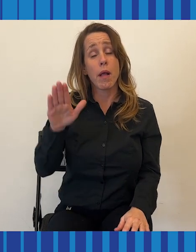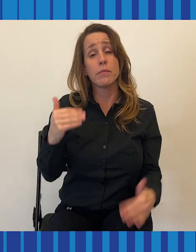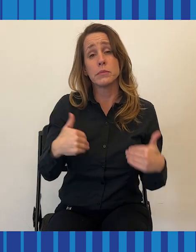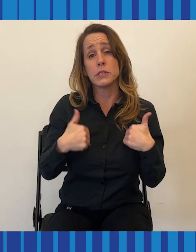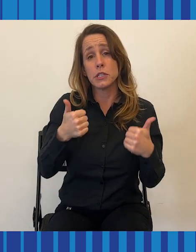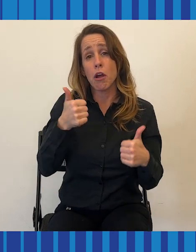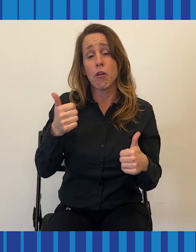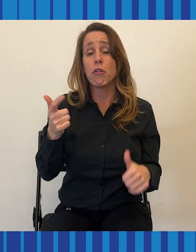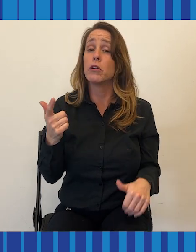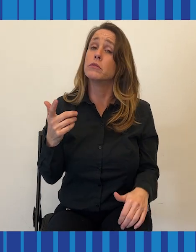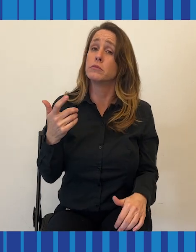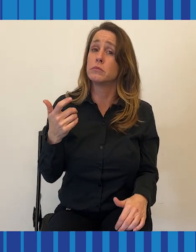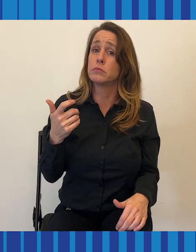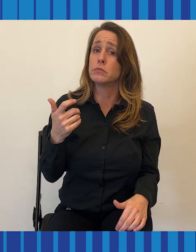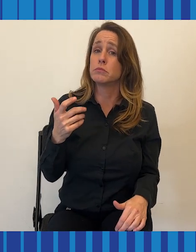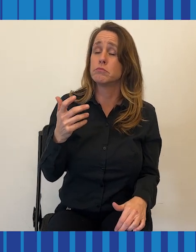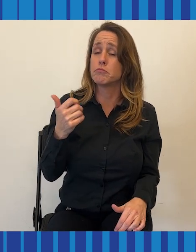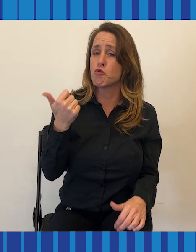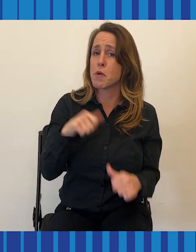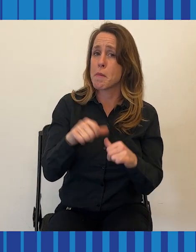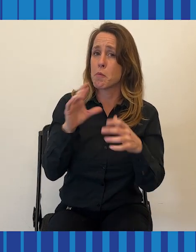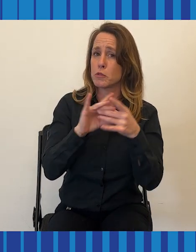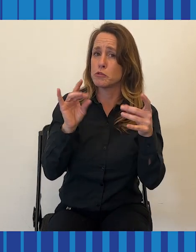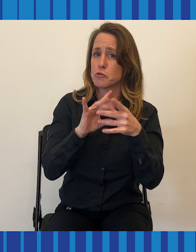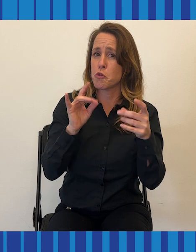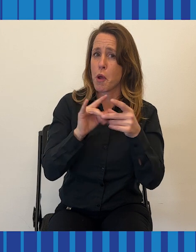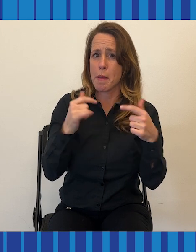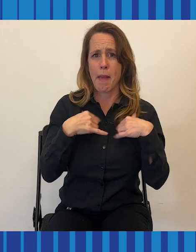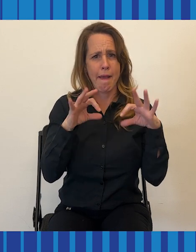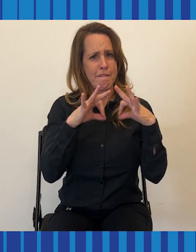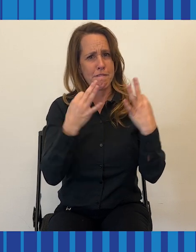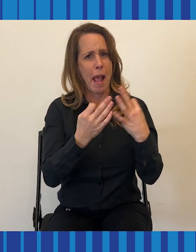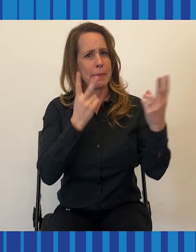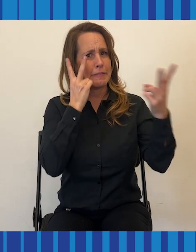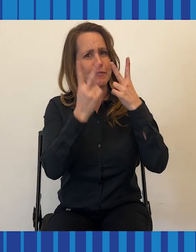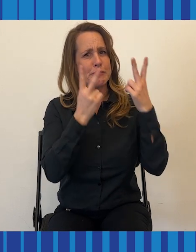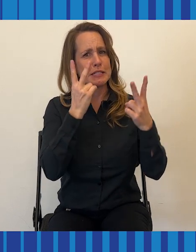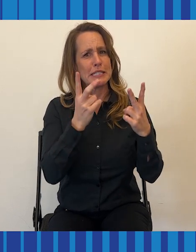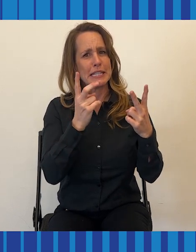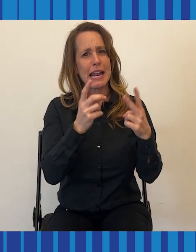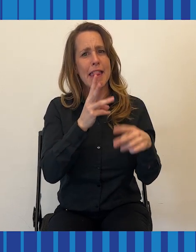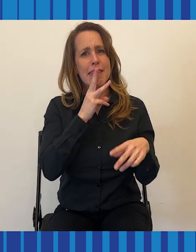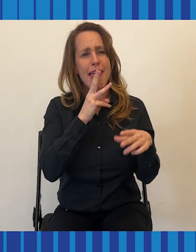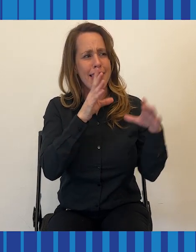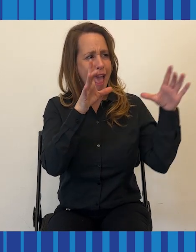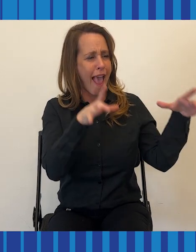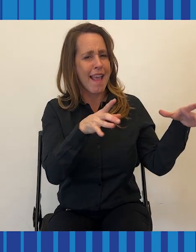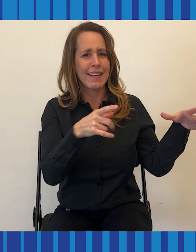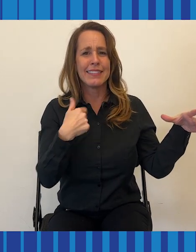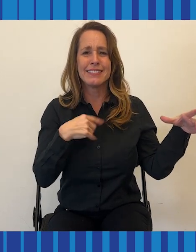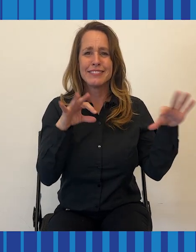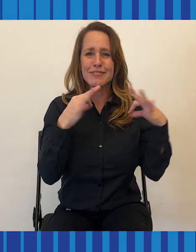When I was younger, I remember people would talk about, my family had a place at the lake.